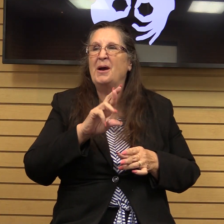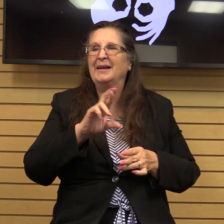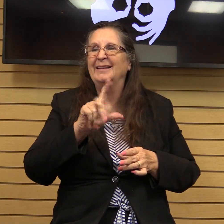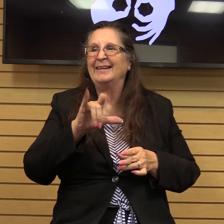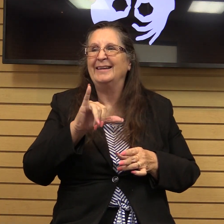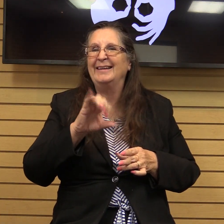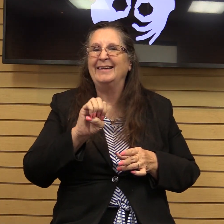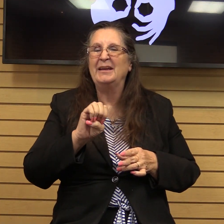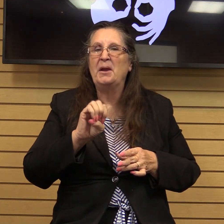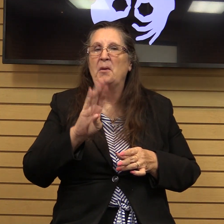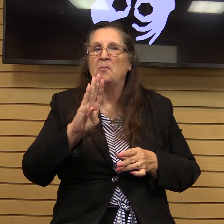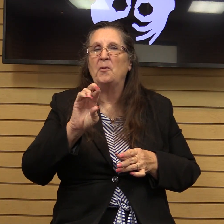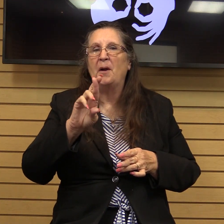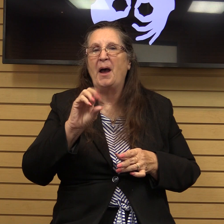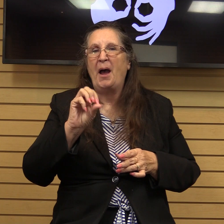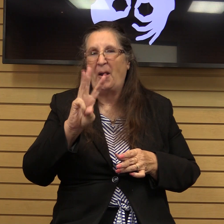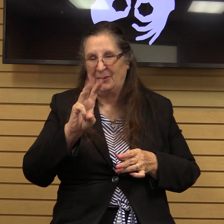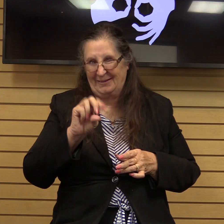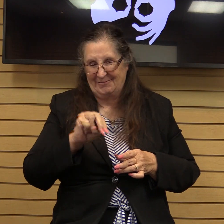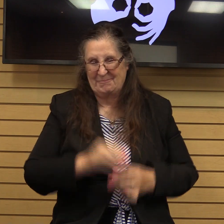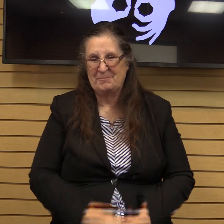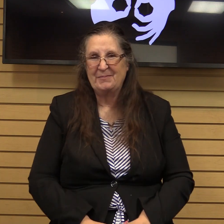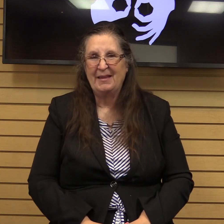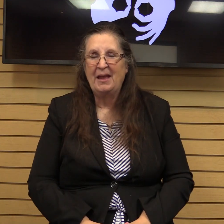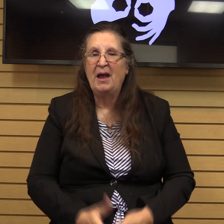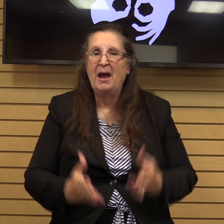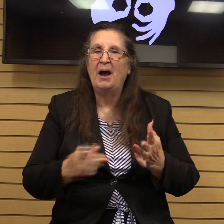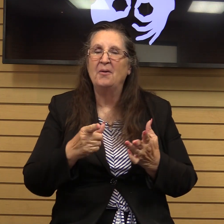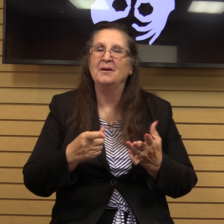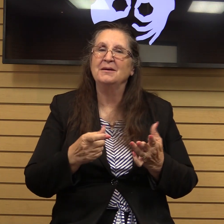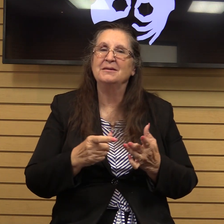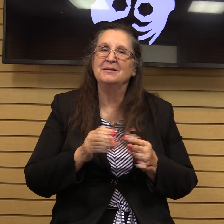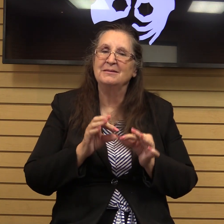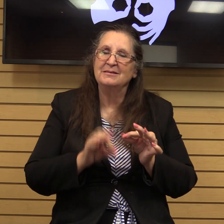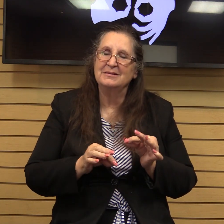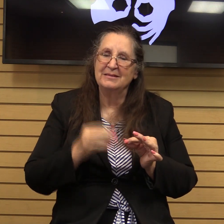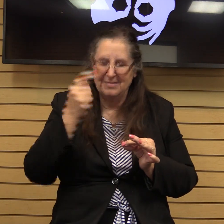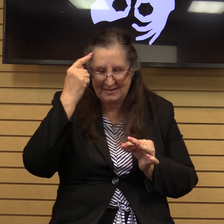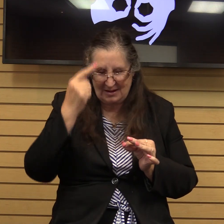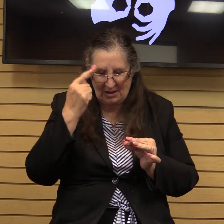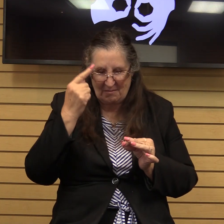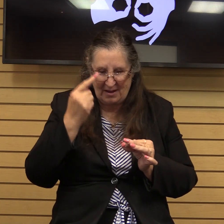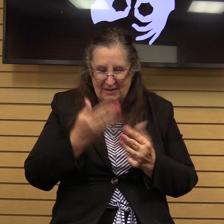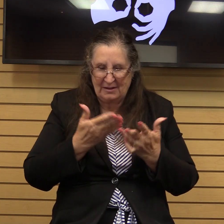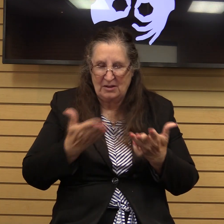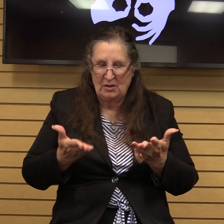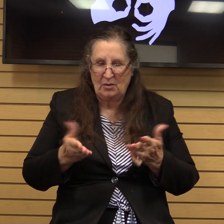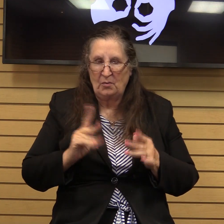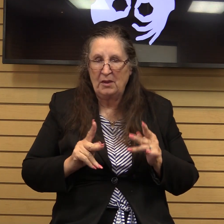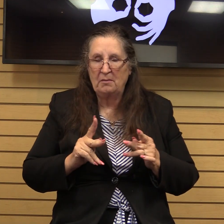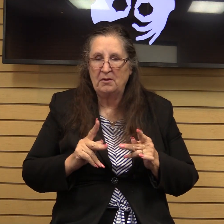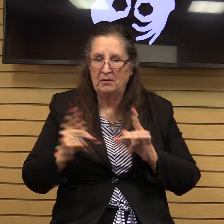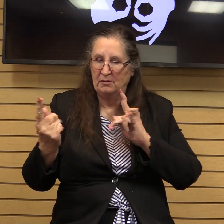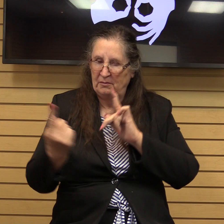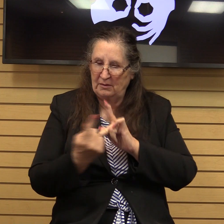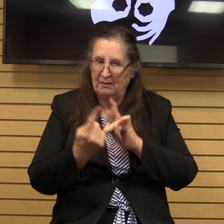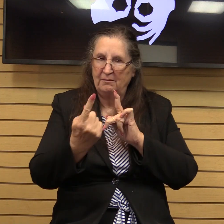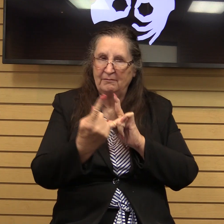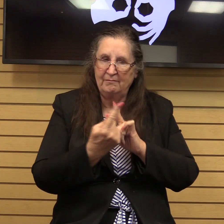just um just um think about those who maybe have crossed your paths in the past